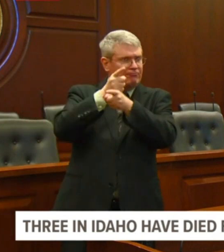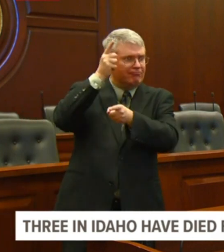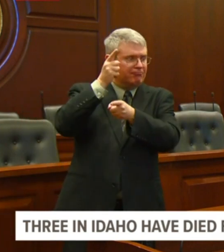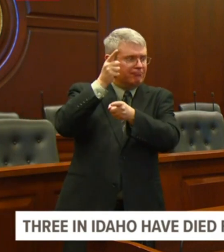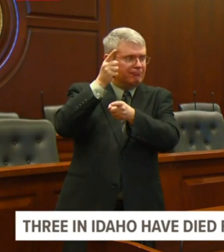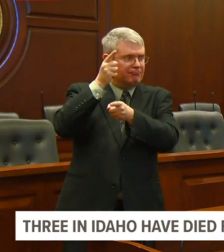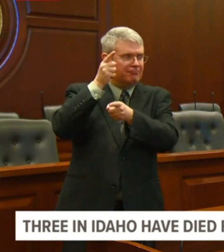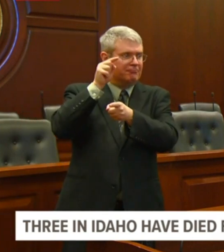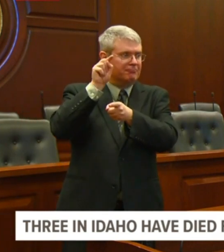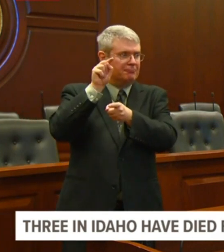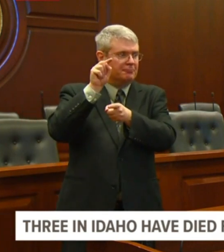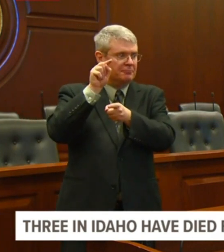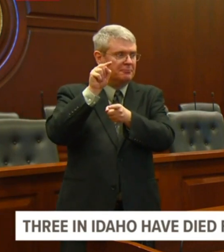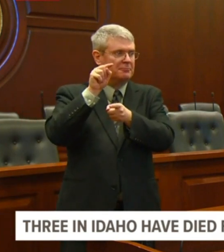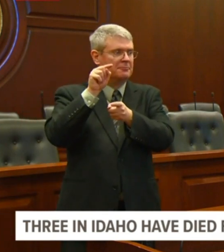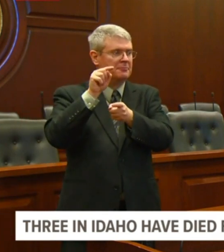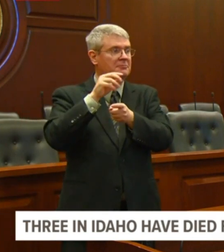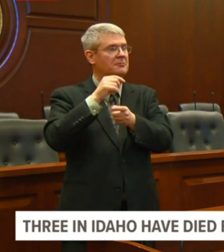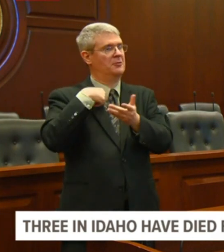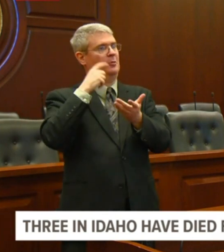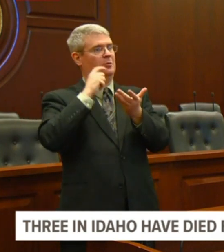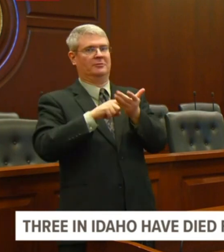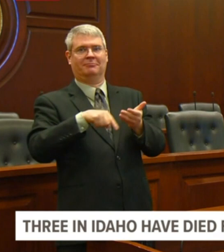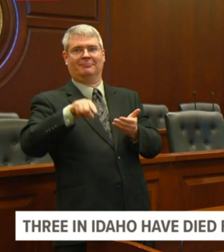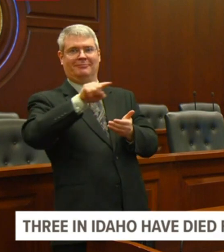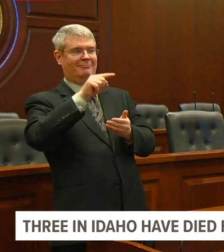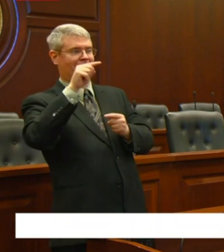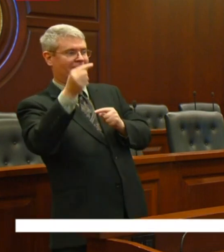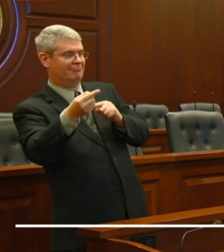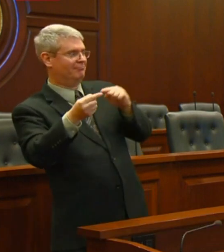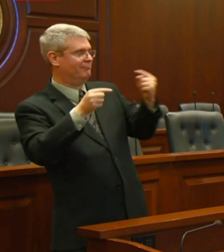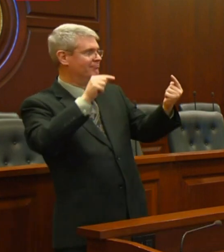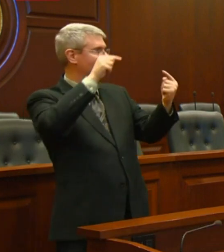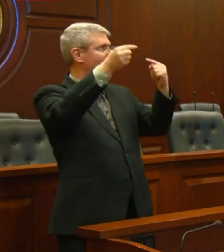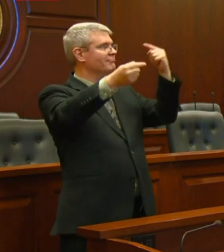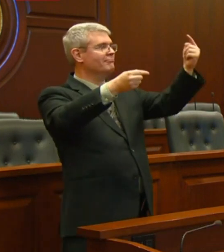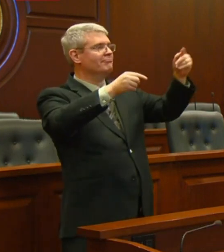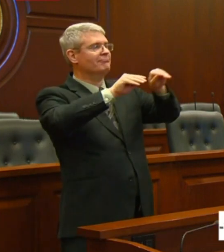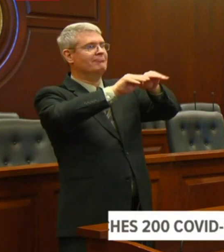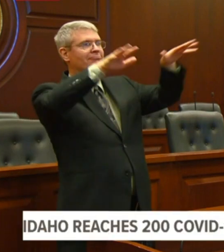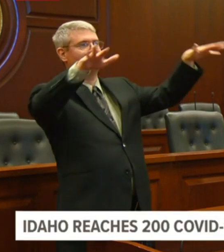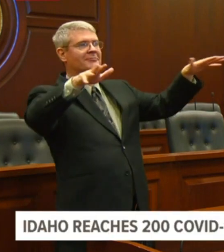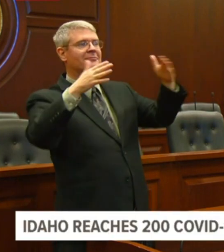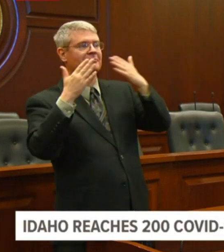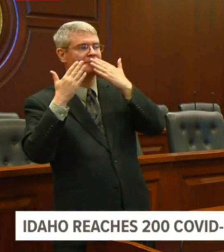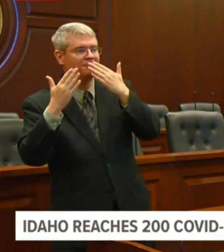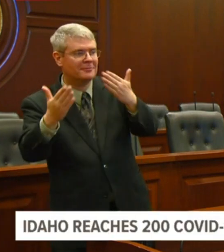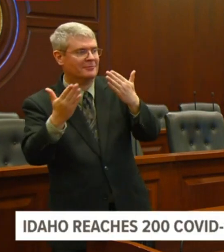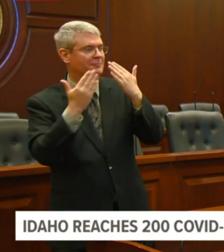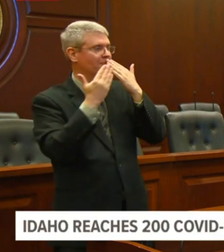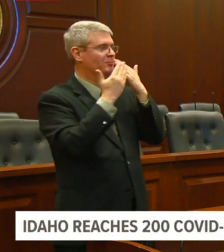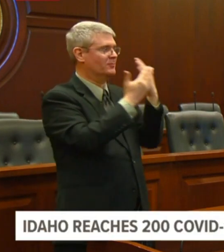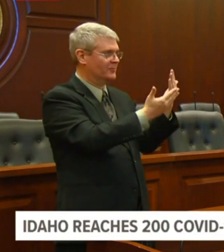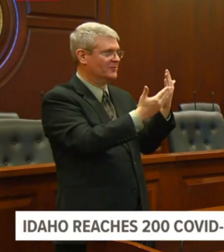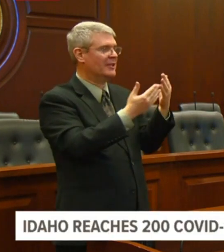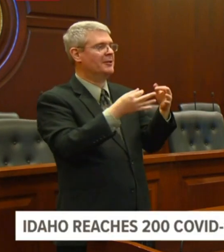and practice your social distancing, uh, thank you, but we need to continue to get the message out and I appreciate what you've done. So thank you.